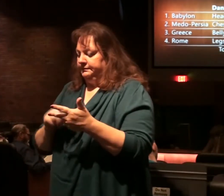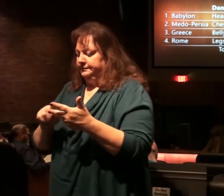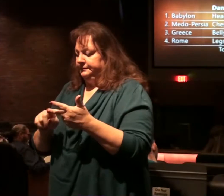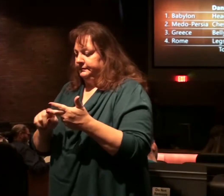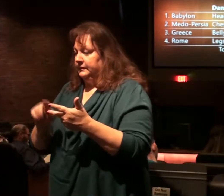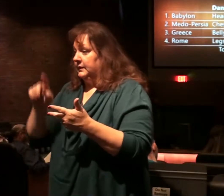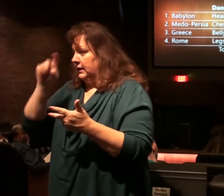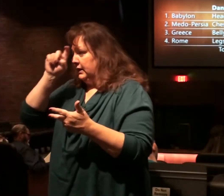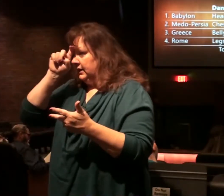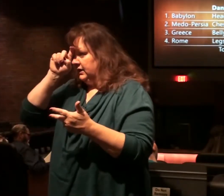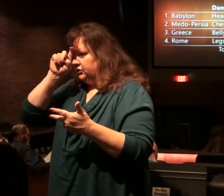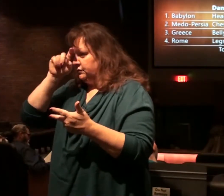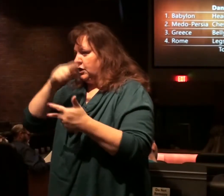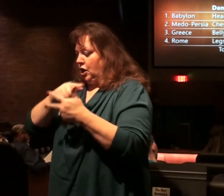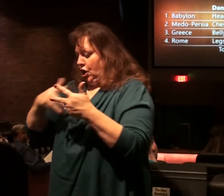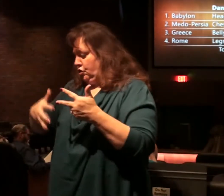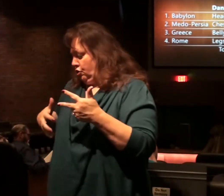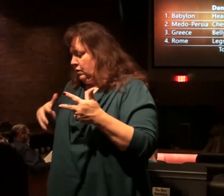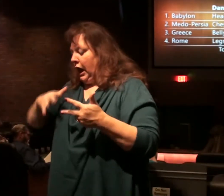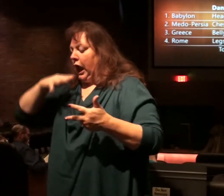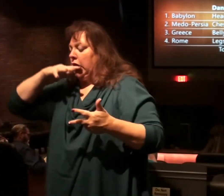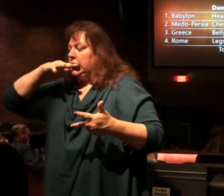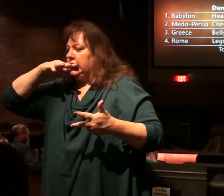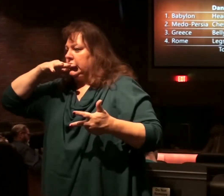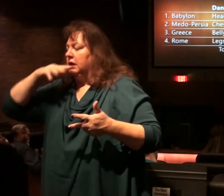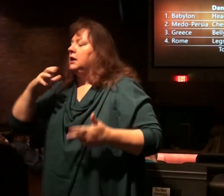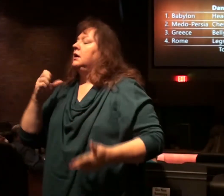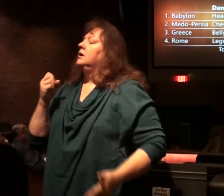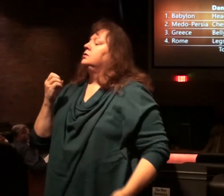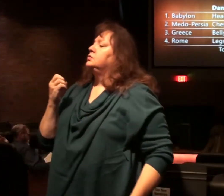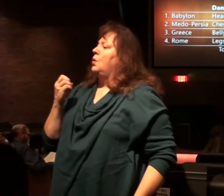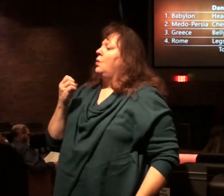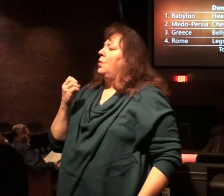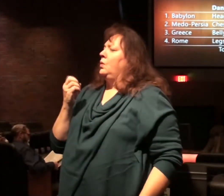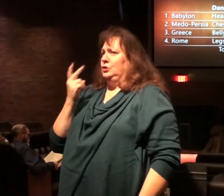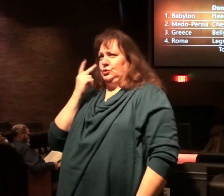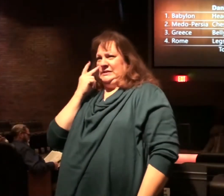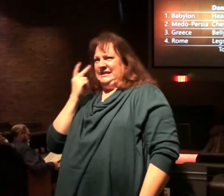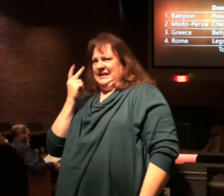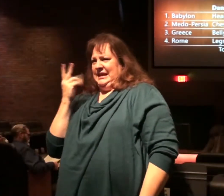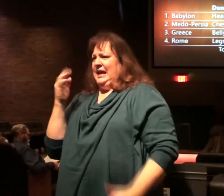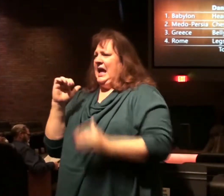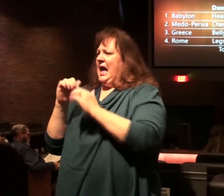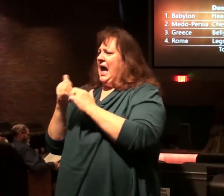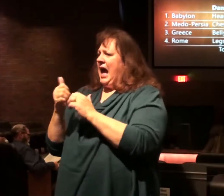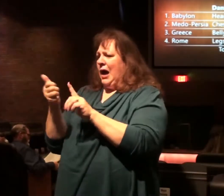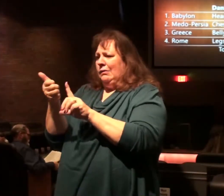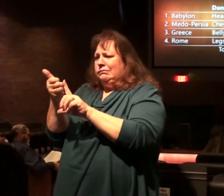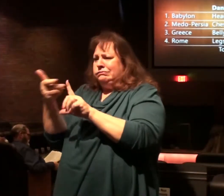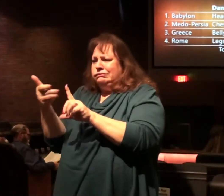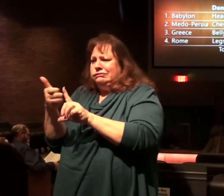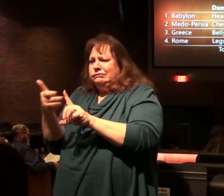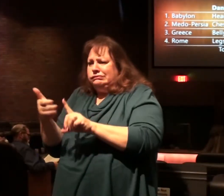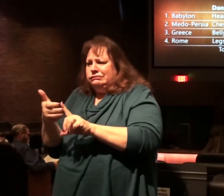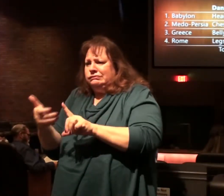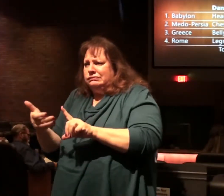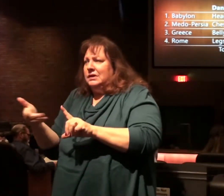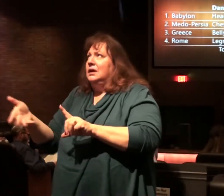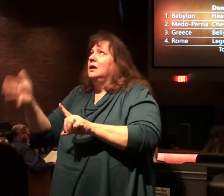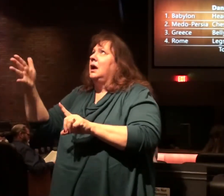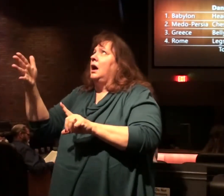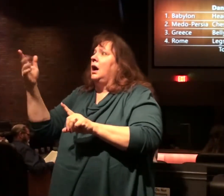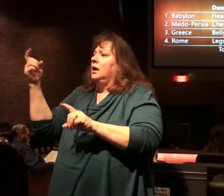And Egypt in 525. So, just see how much detail God gives